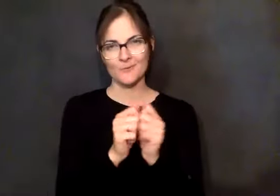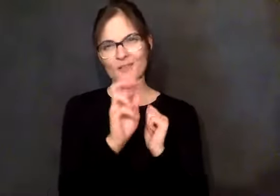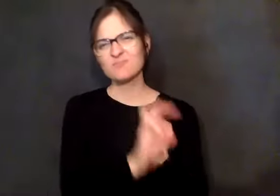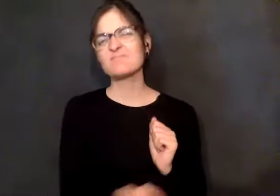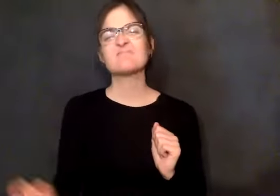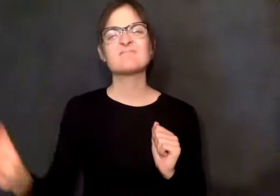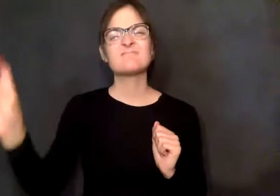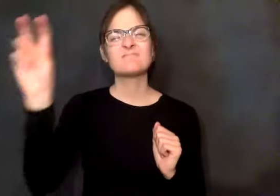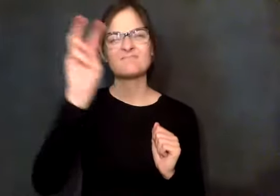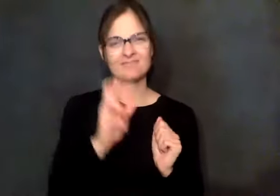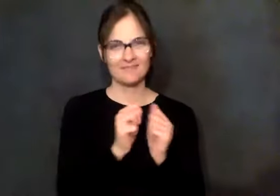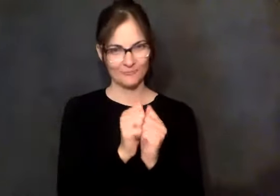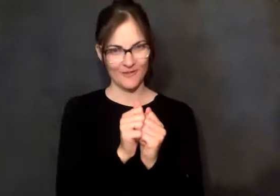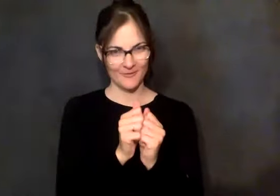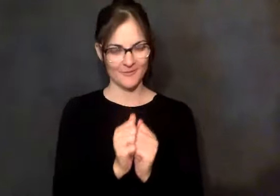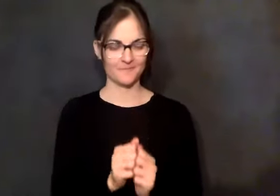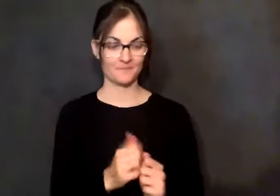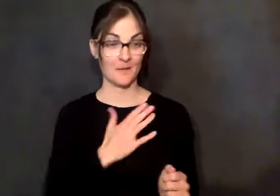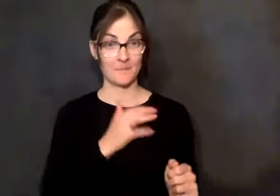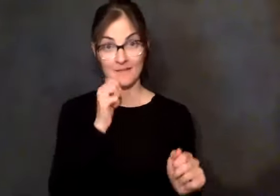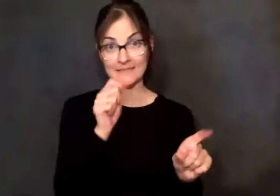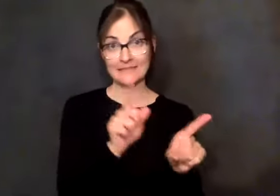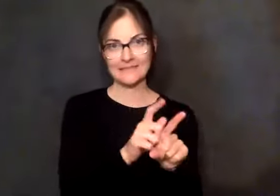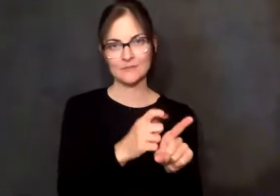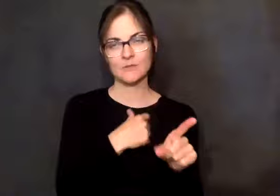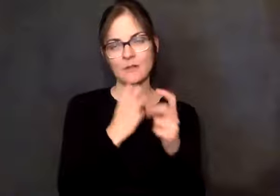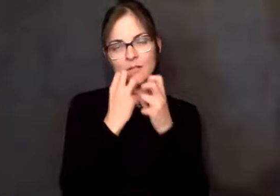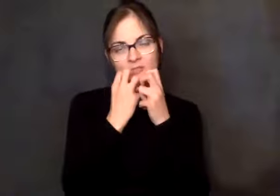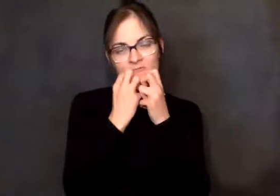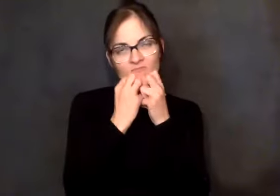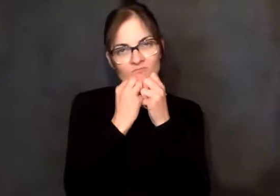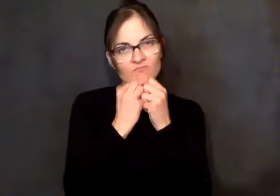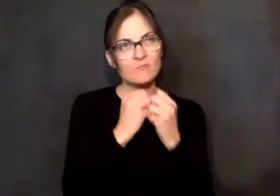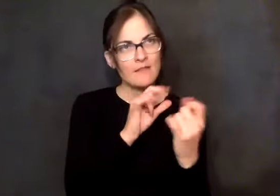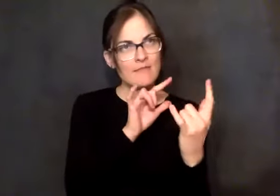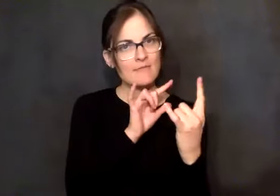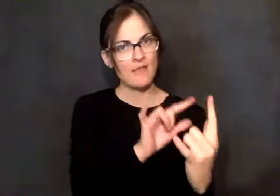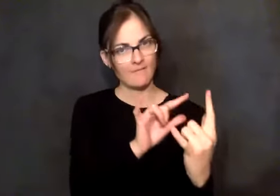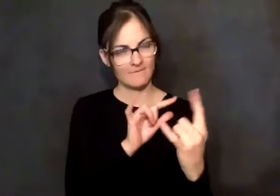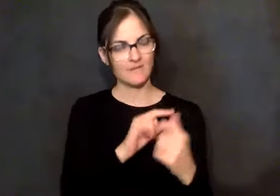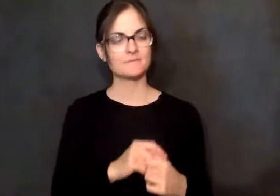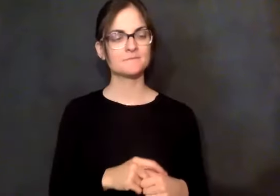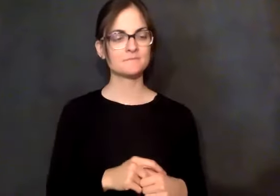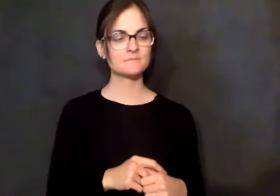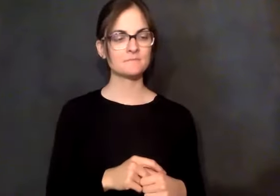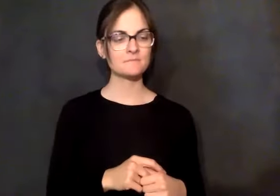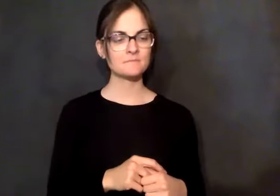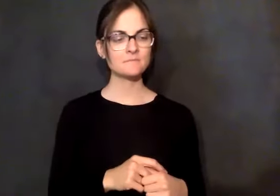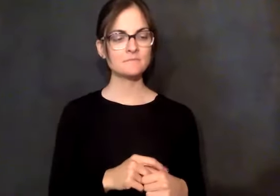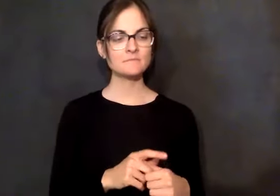my God. My sister was my everything. And, but we had never spent some, now we would spend a